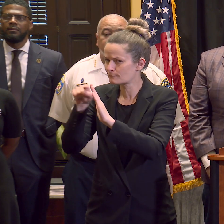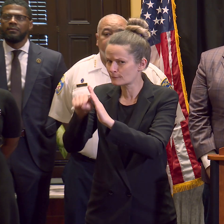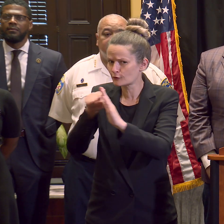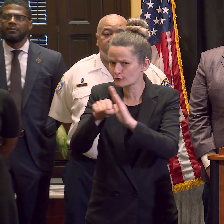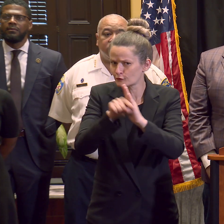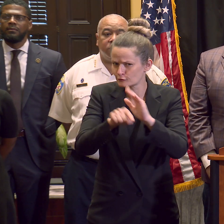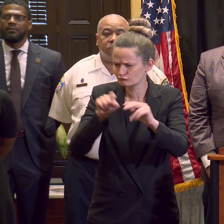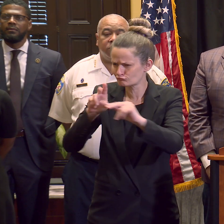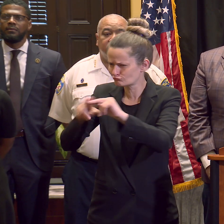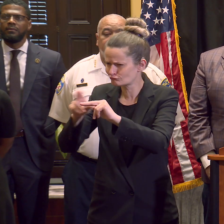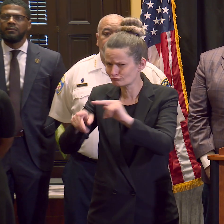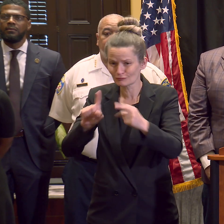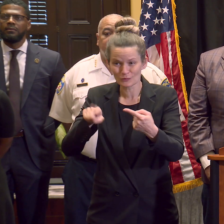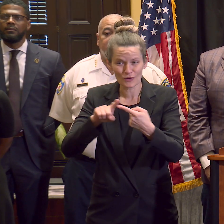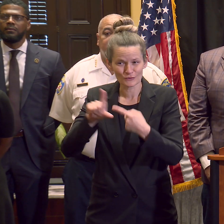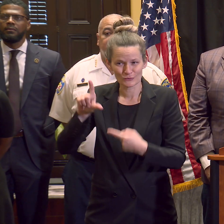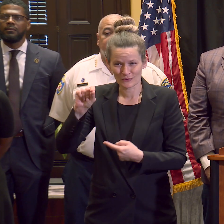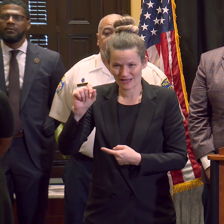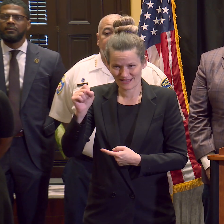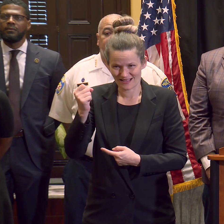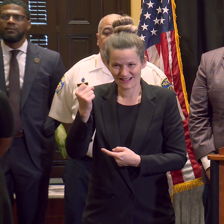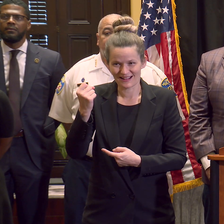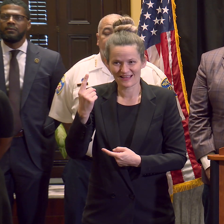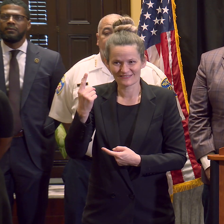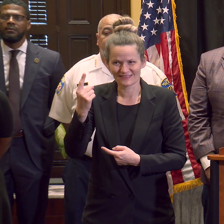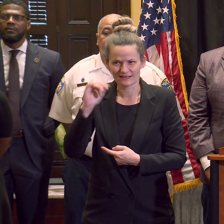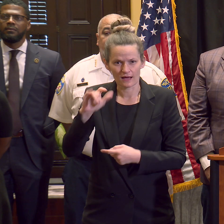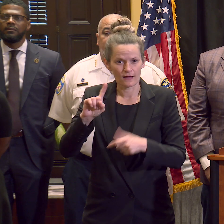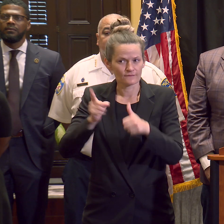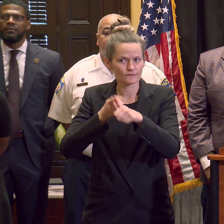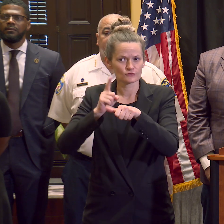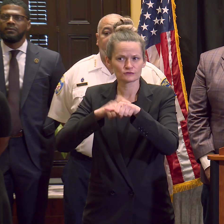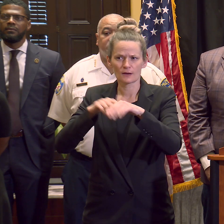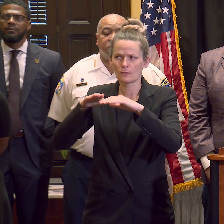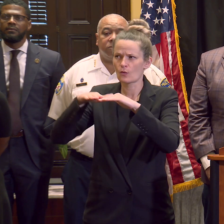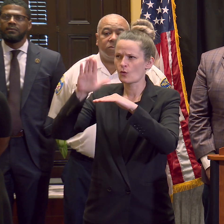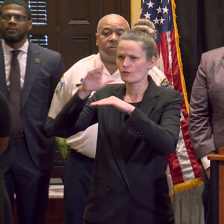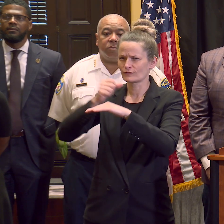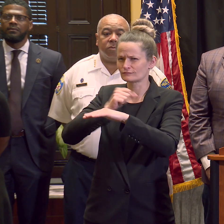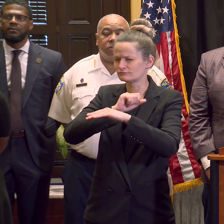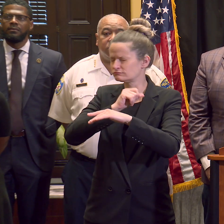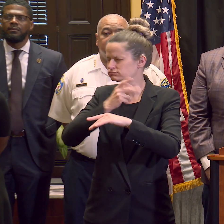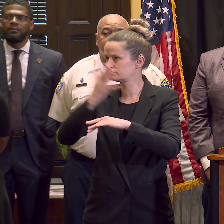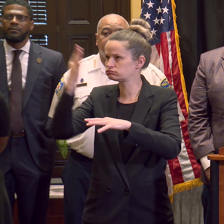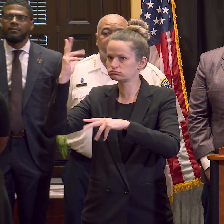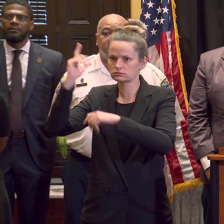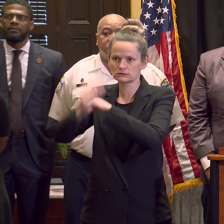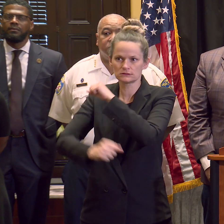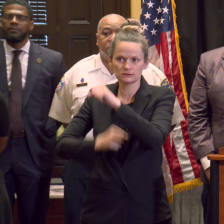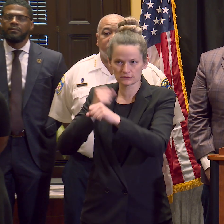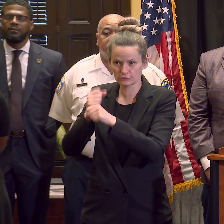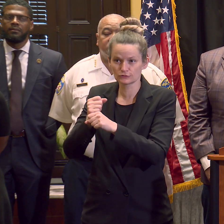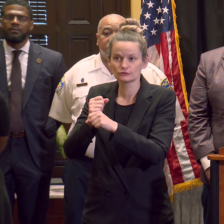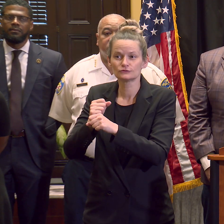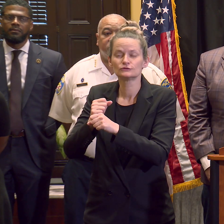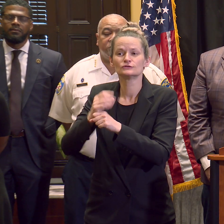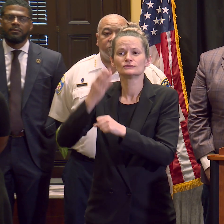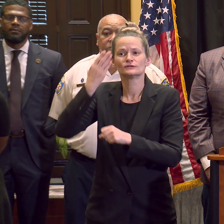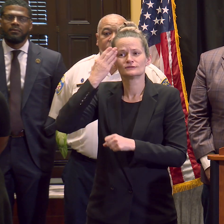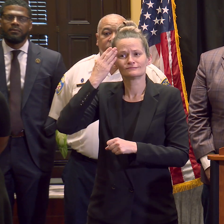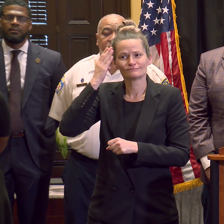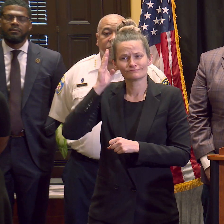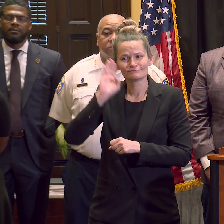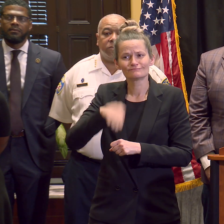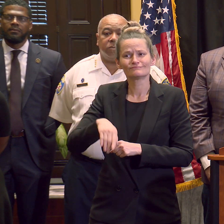the first time in over 30 years. Equally as important, he knows that zero tolerance and stop and frisk